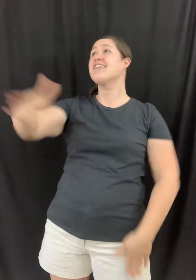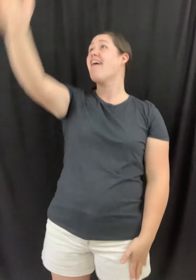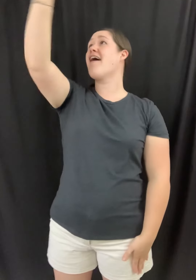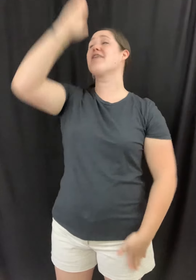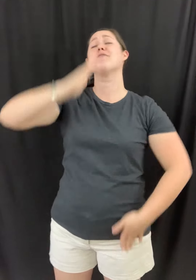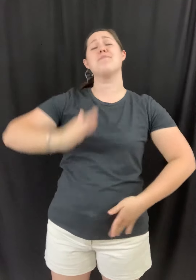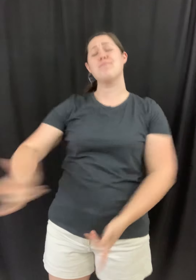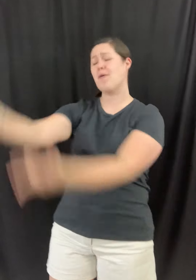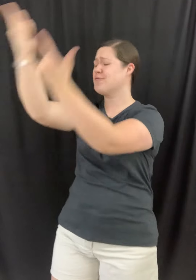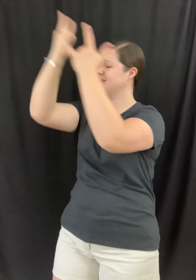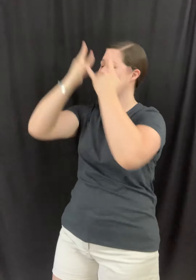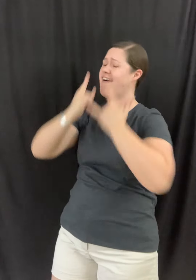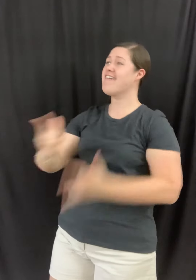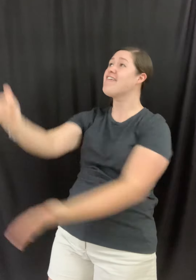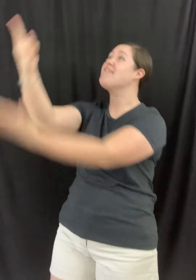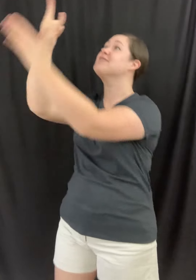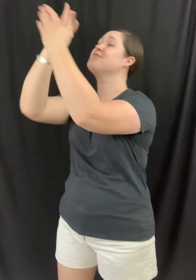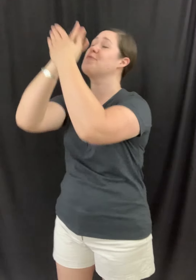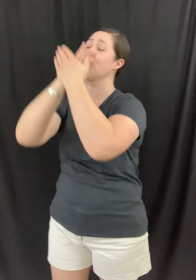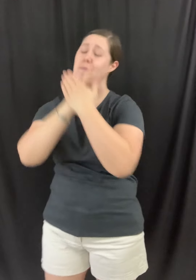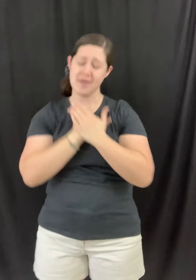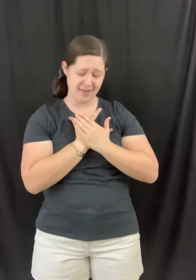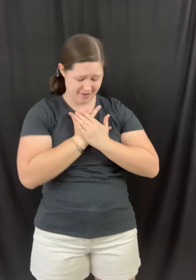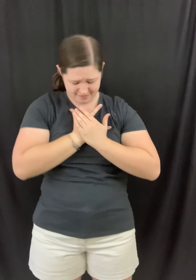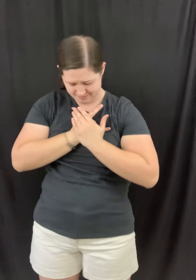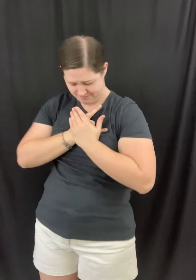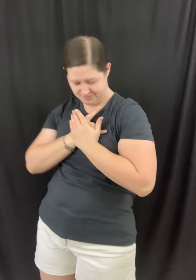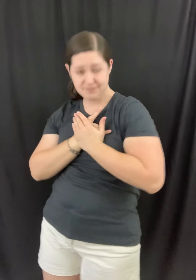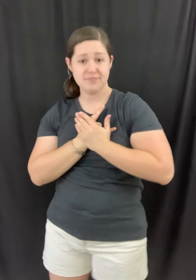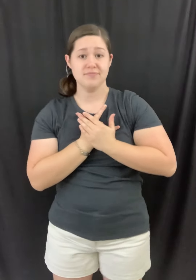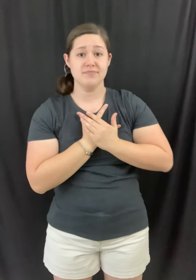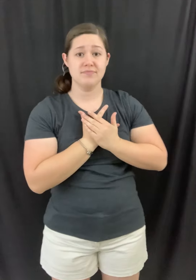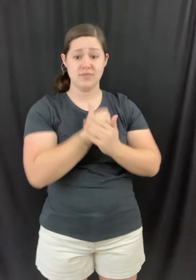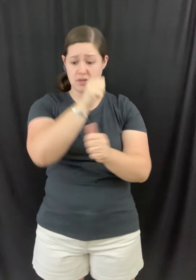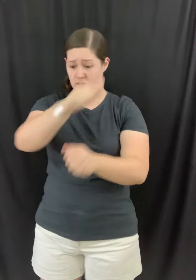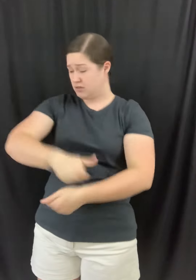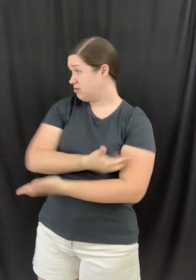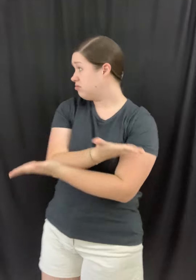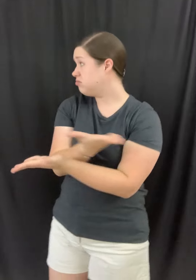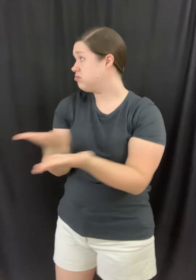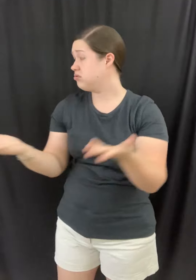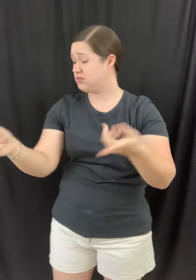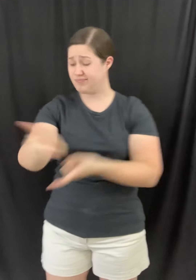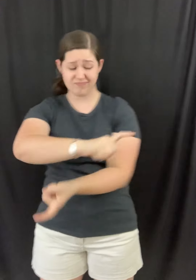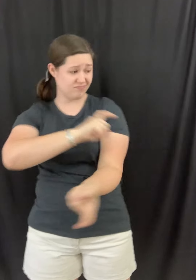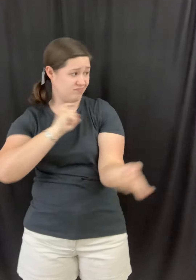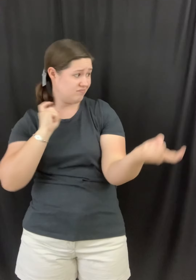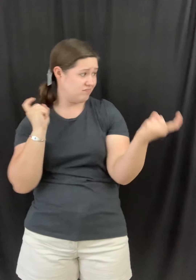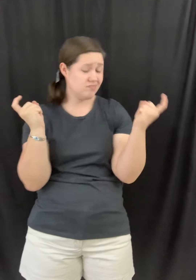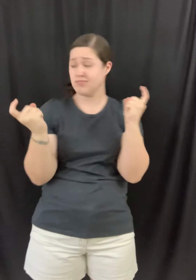-dive, most high-dive for me Everything has been changing